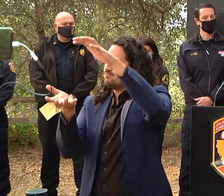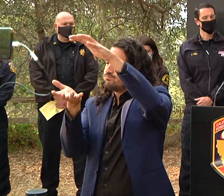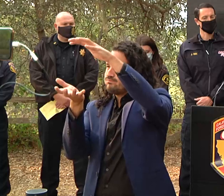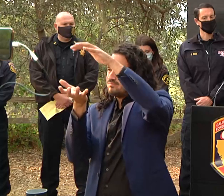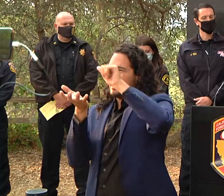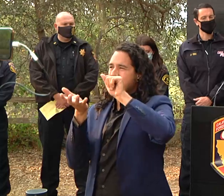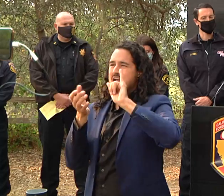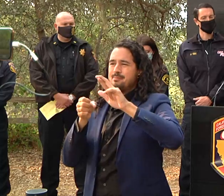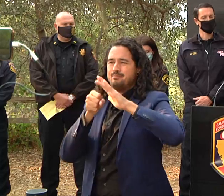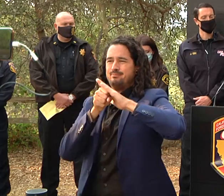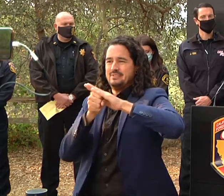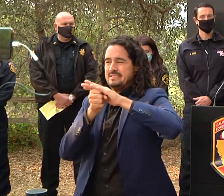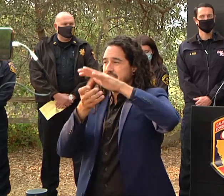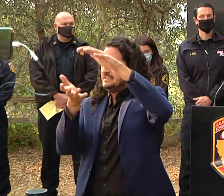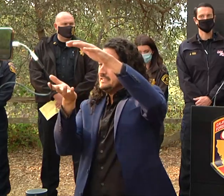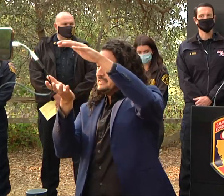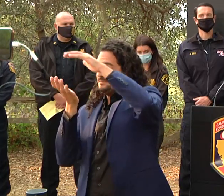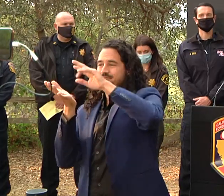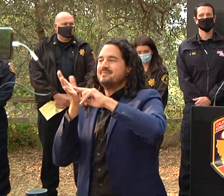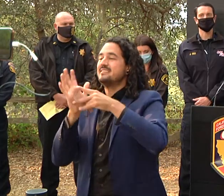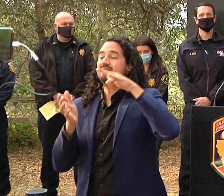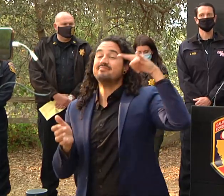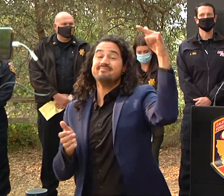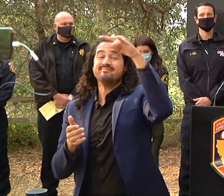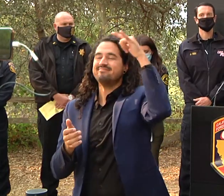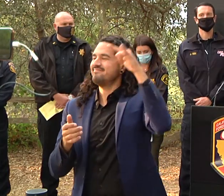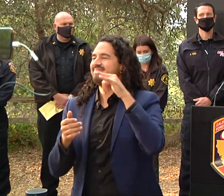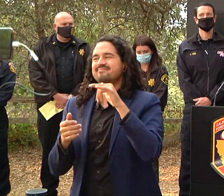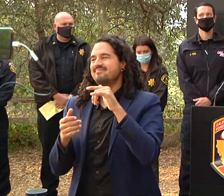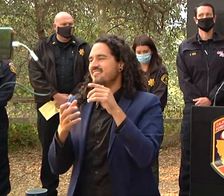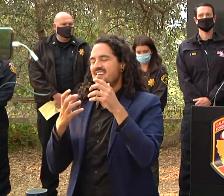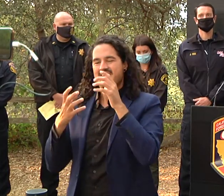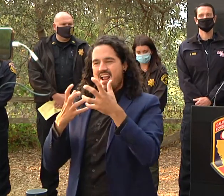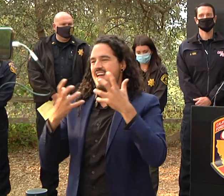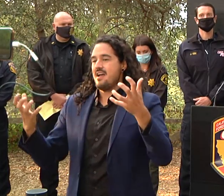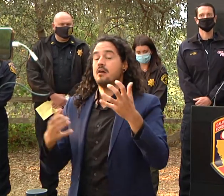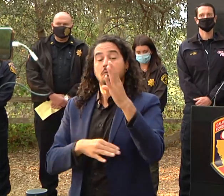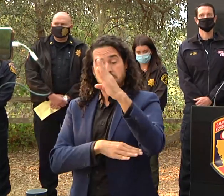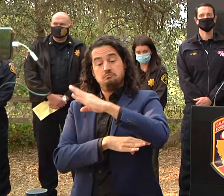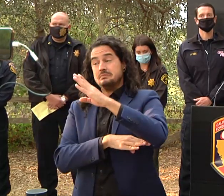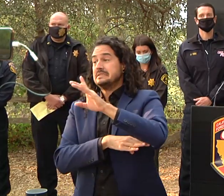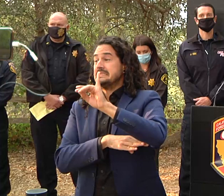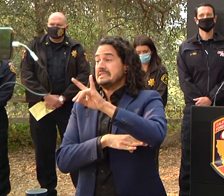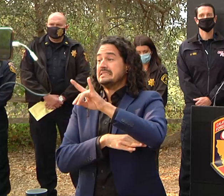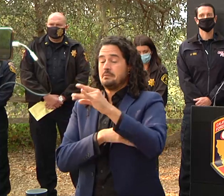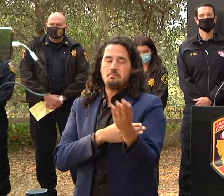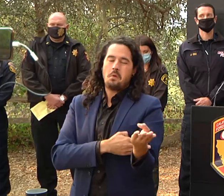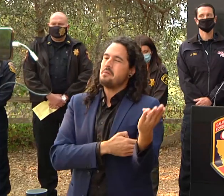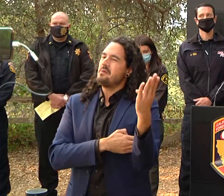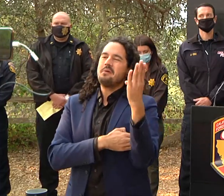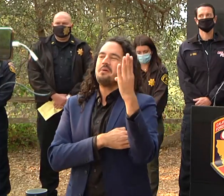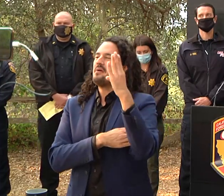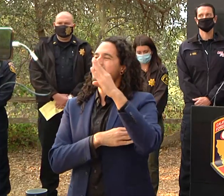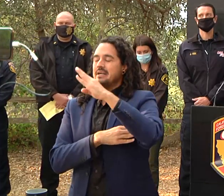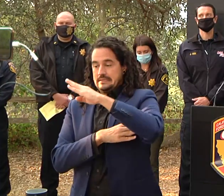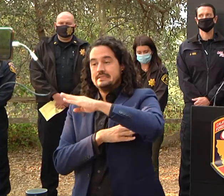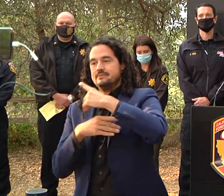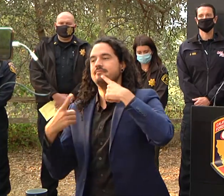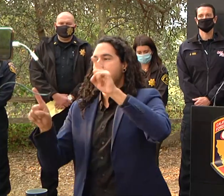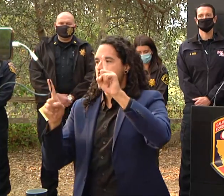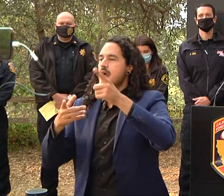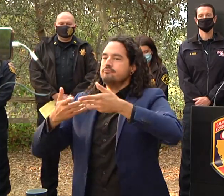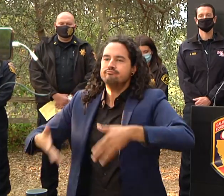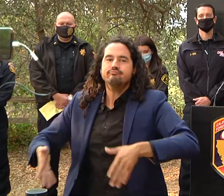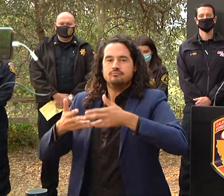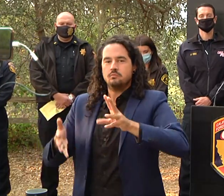to but they were able to fly in the afternoon times we had a lot of missions that they flew for us and they dropped as